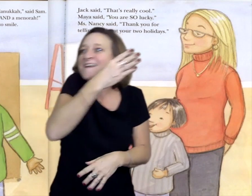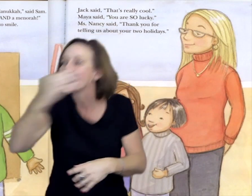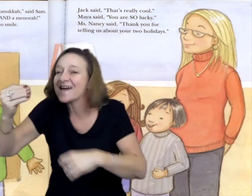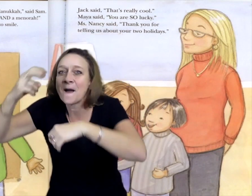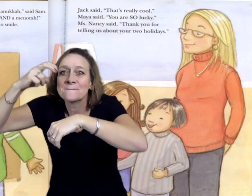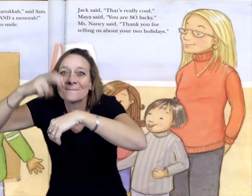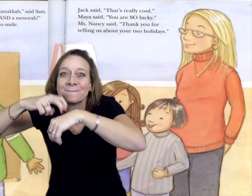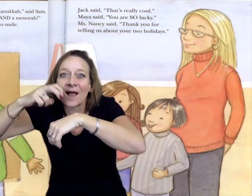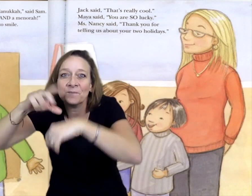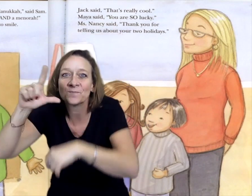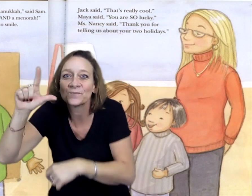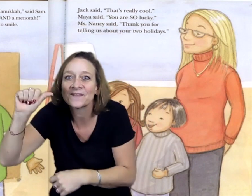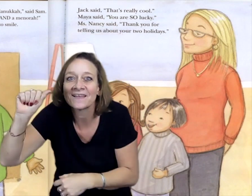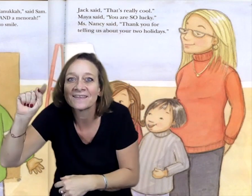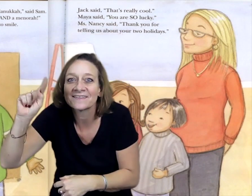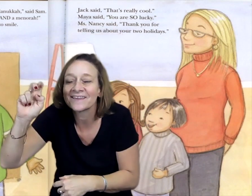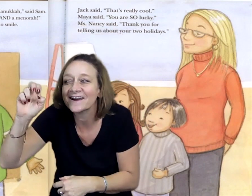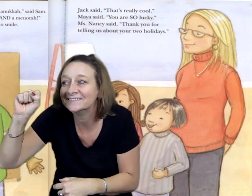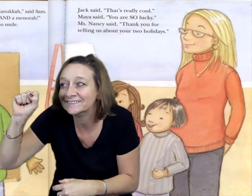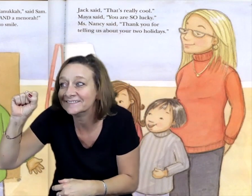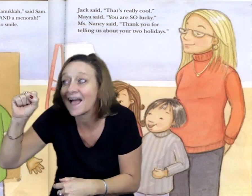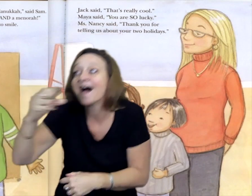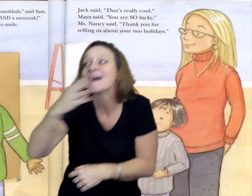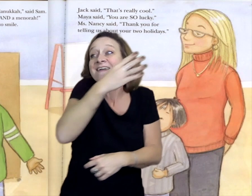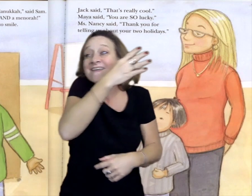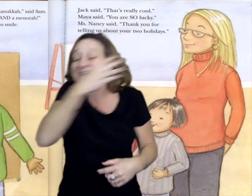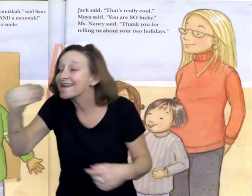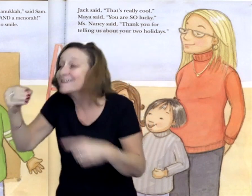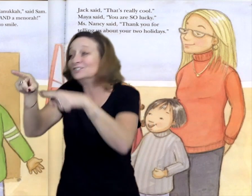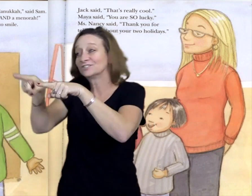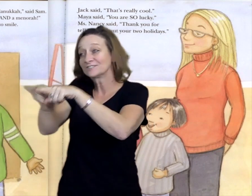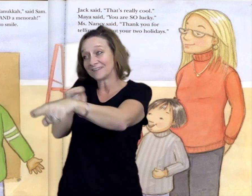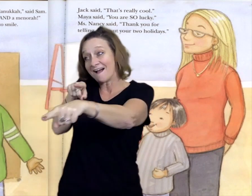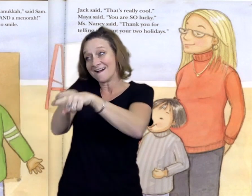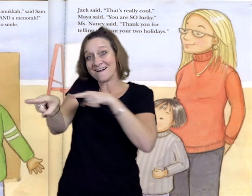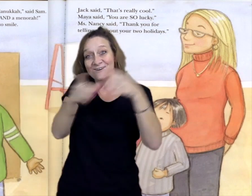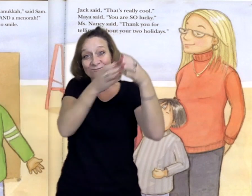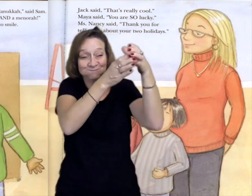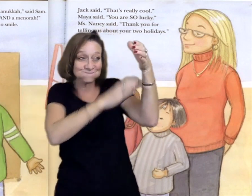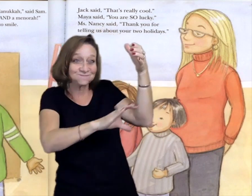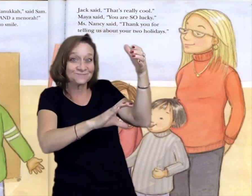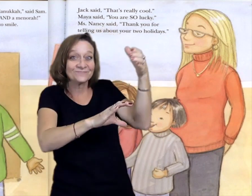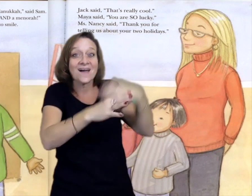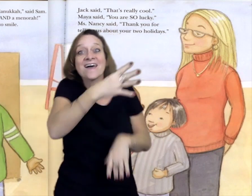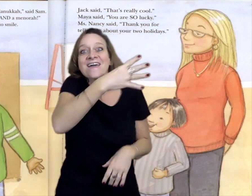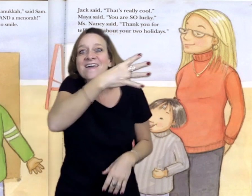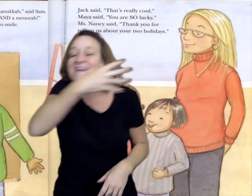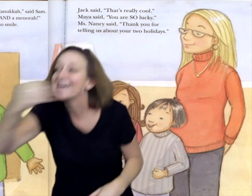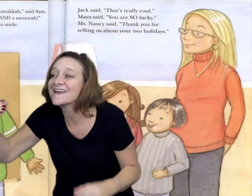latkes. And stockings. And a menorah.